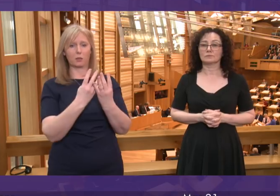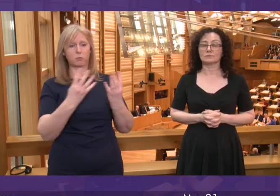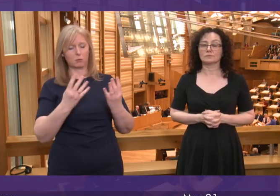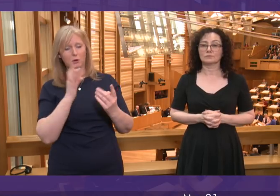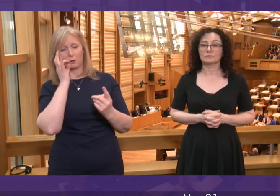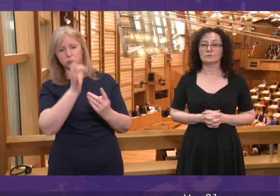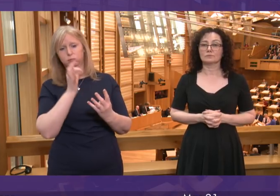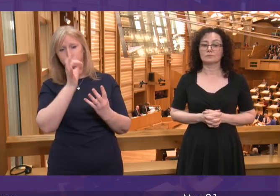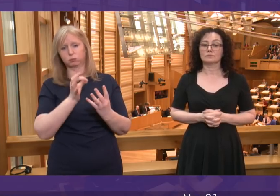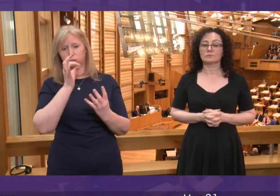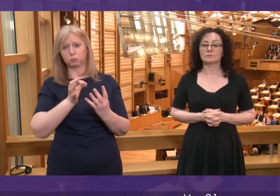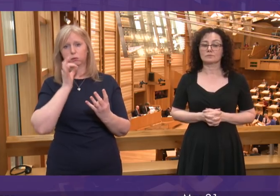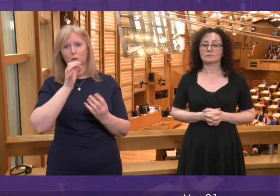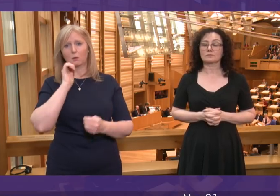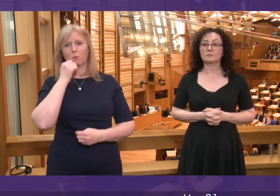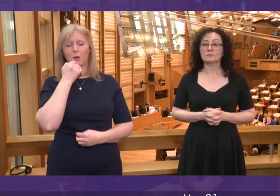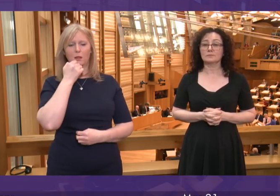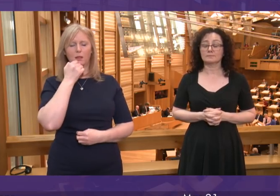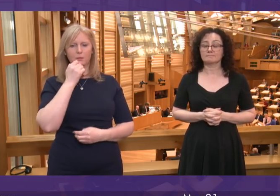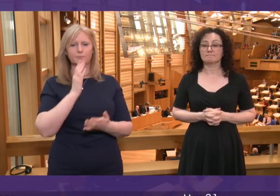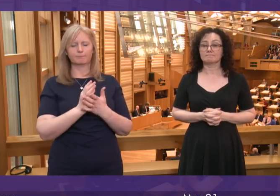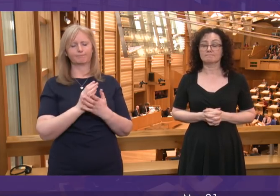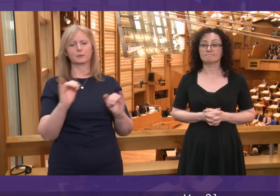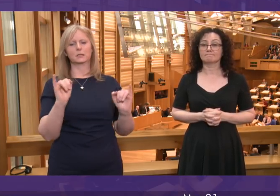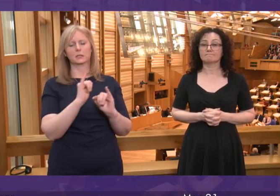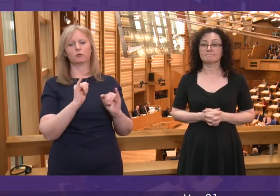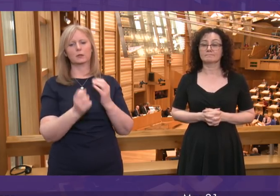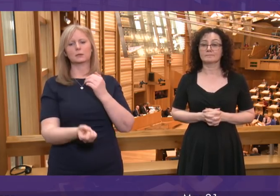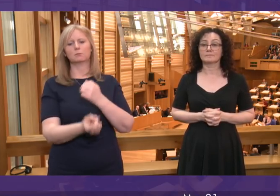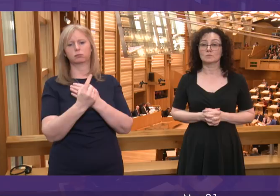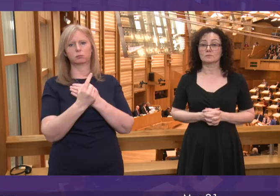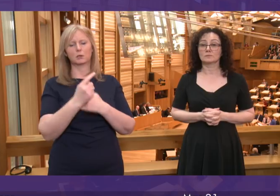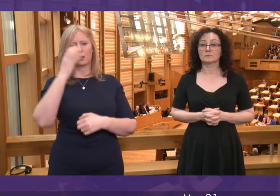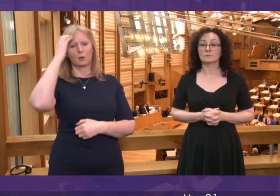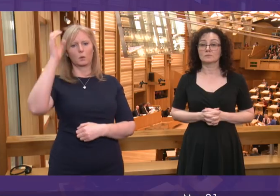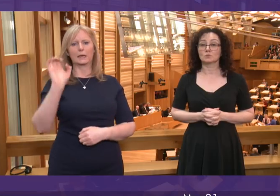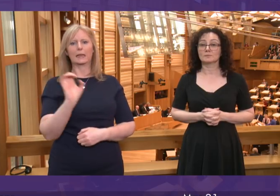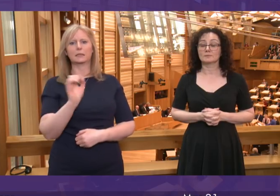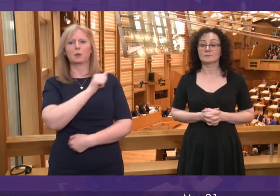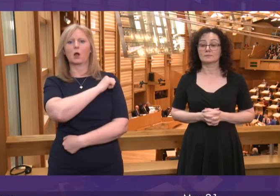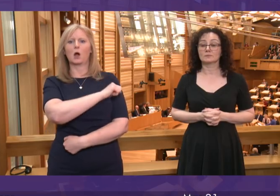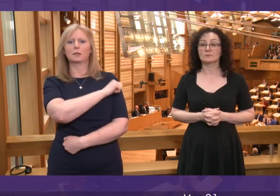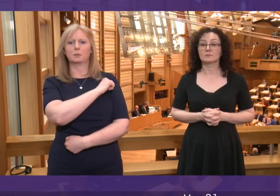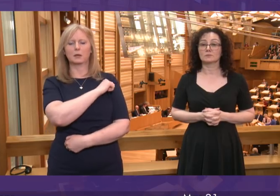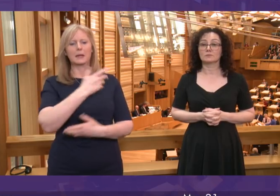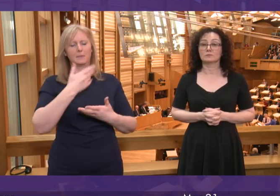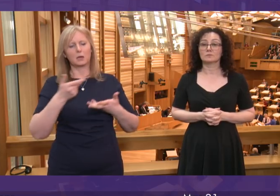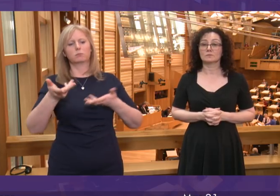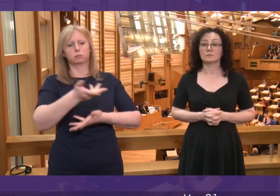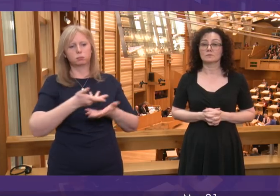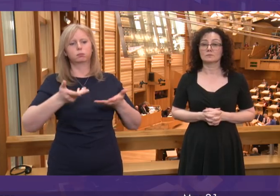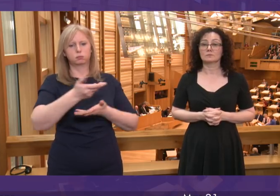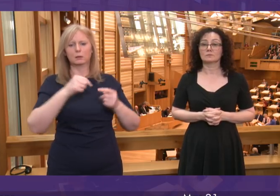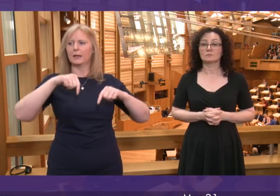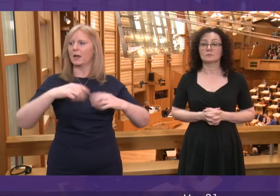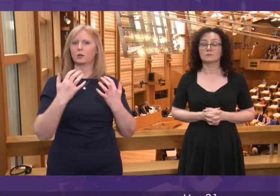necessary. But notwithstanding the very serious incidents that we've seen at the Queen Elizabeth Hospital, and we've discussed them on many occasions in this chamber before,